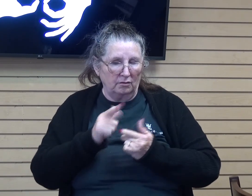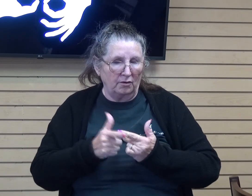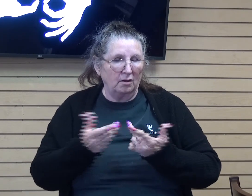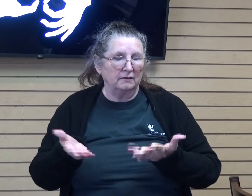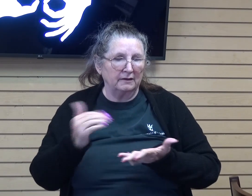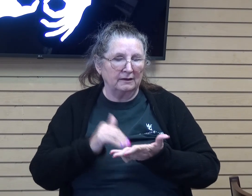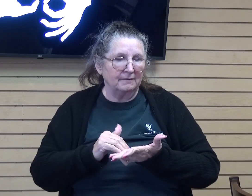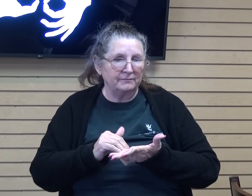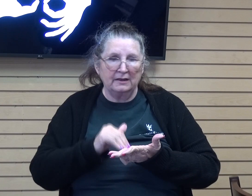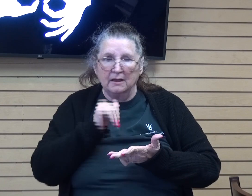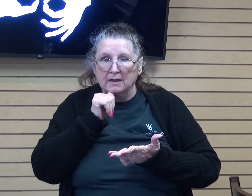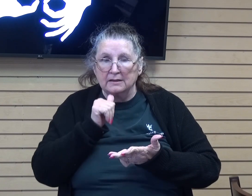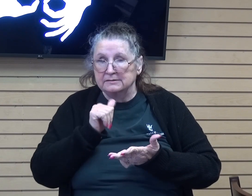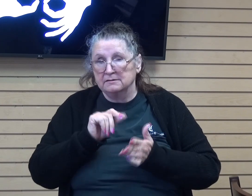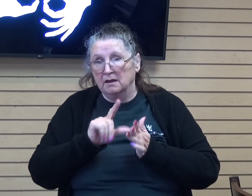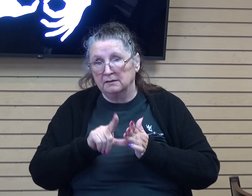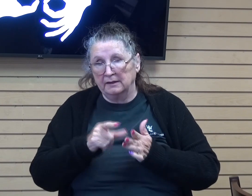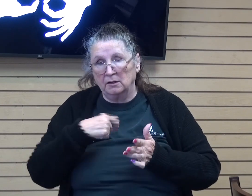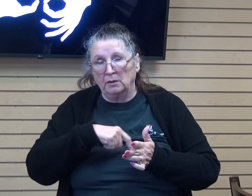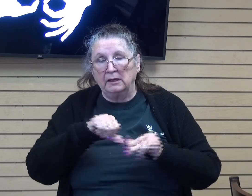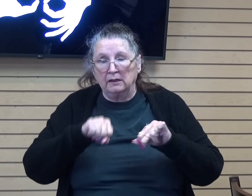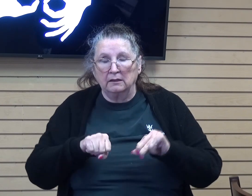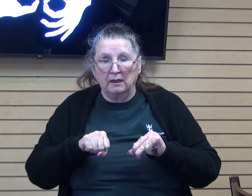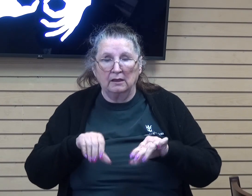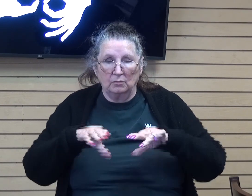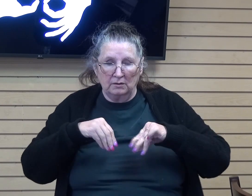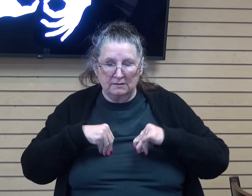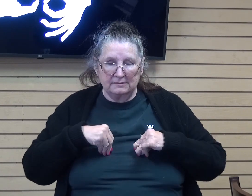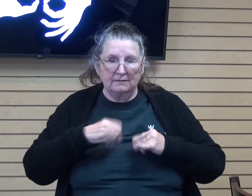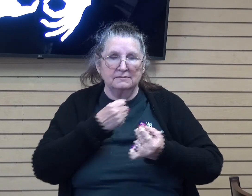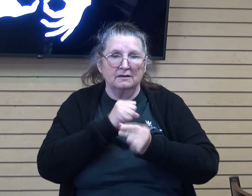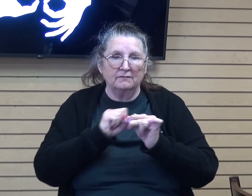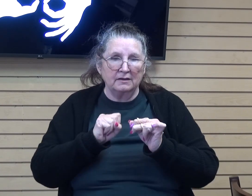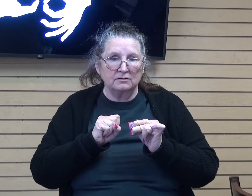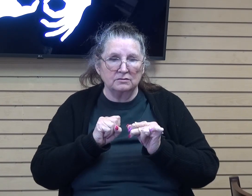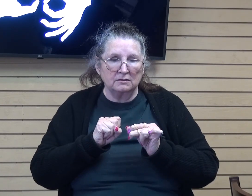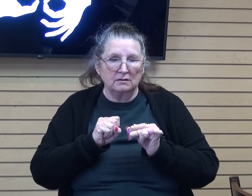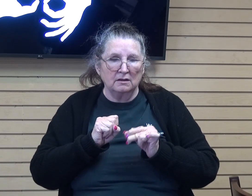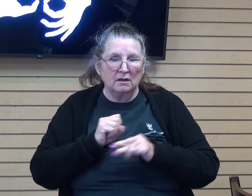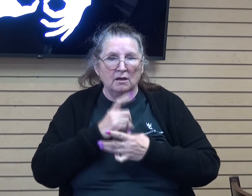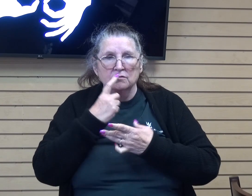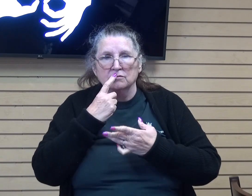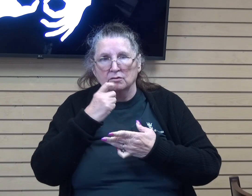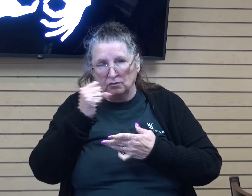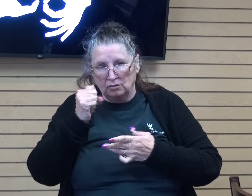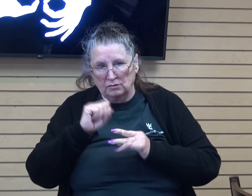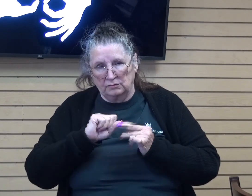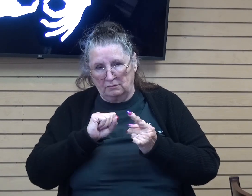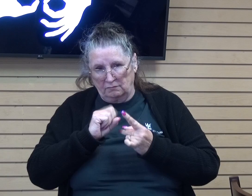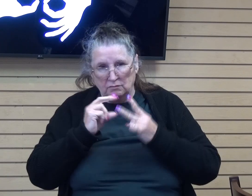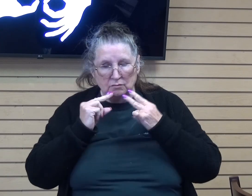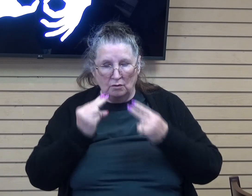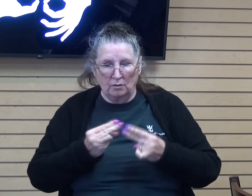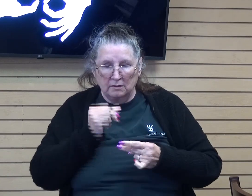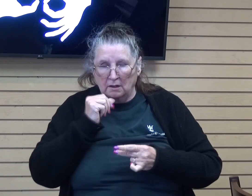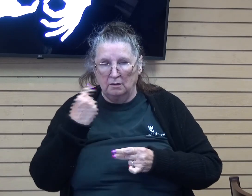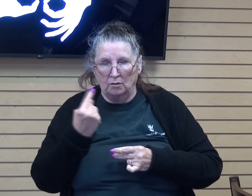salvation. The events of Noah is not only a warning, it's a great encouragement, but it's where you stand in